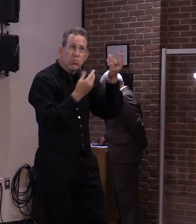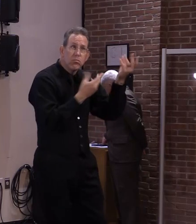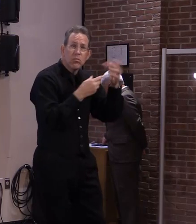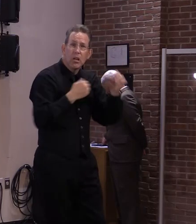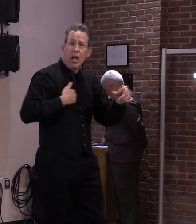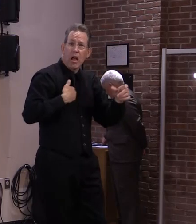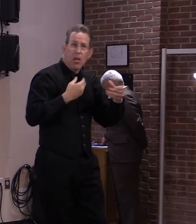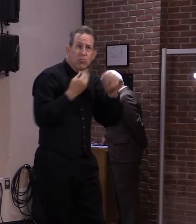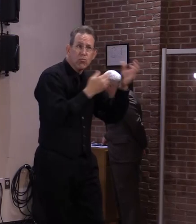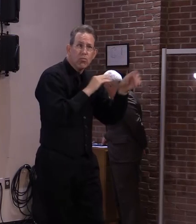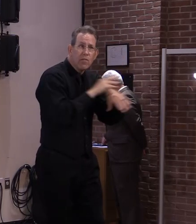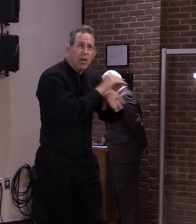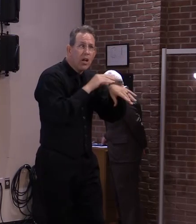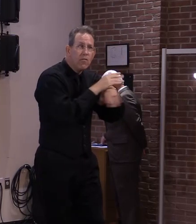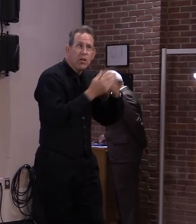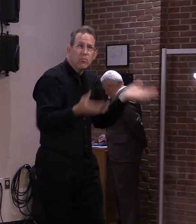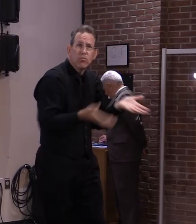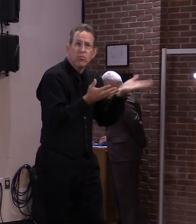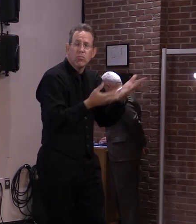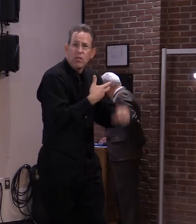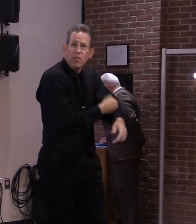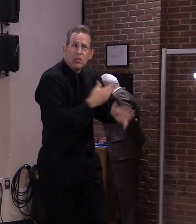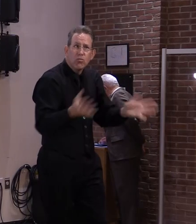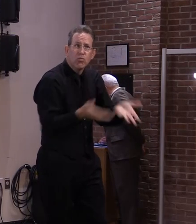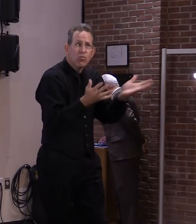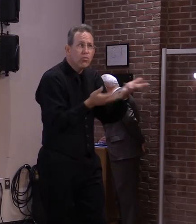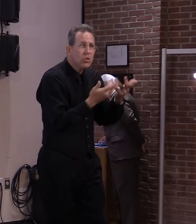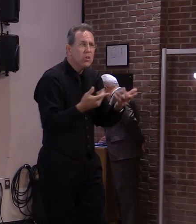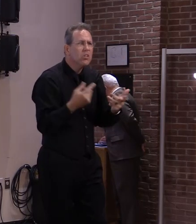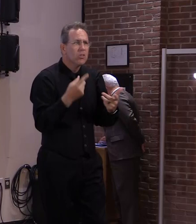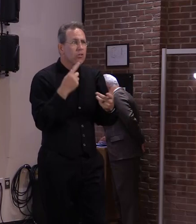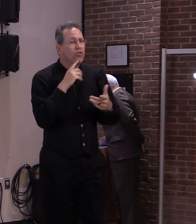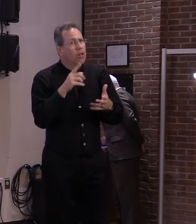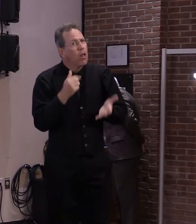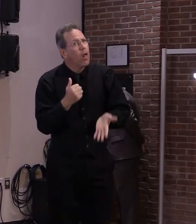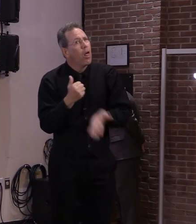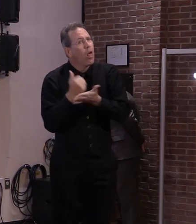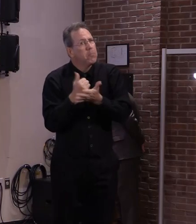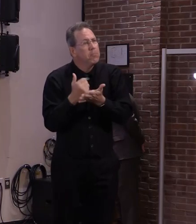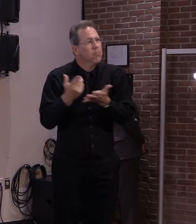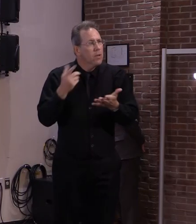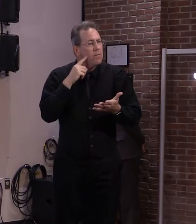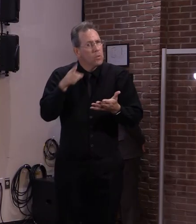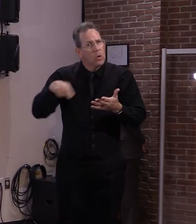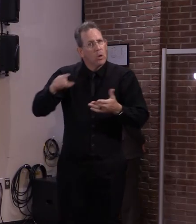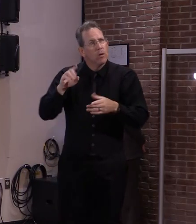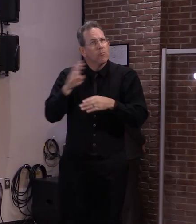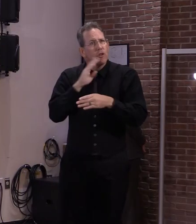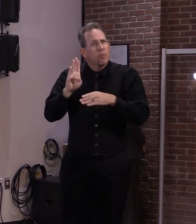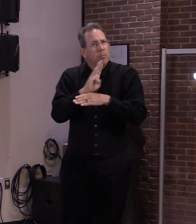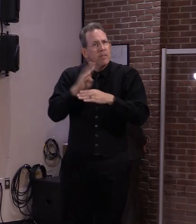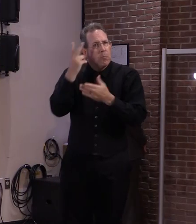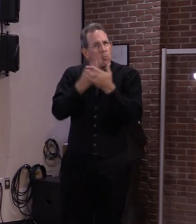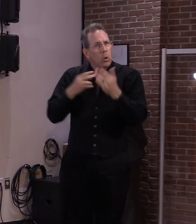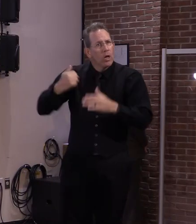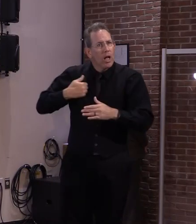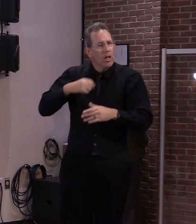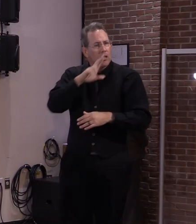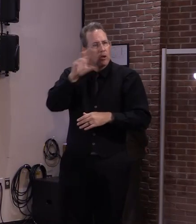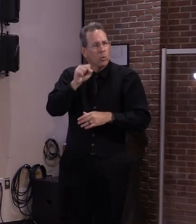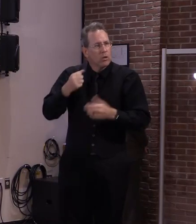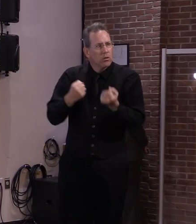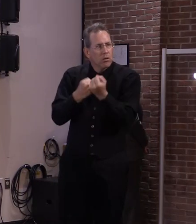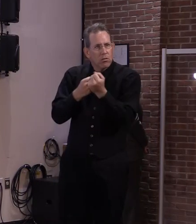it would have a huge economic impact if the Canadian border was open. That 90 miles is critical